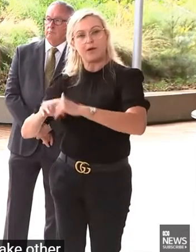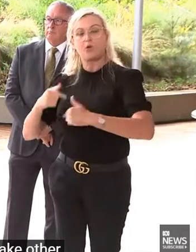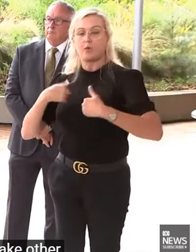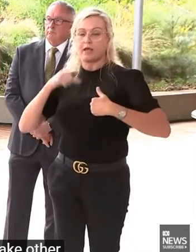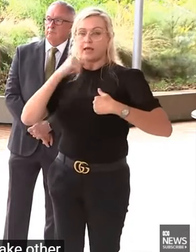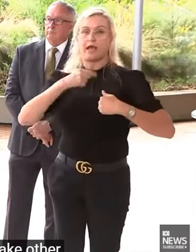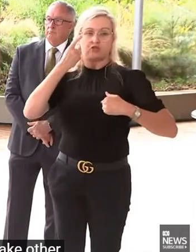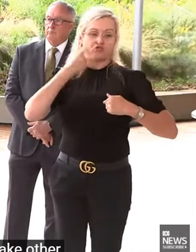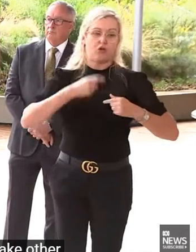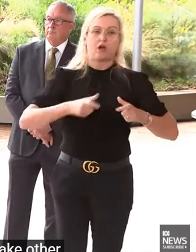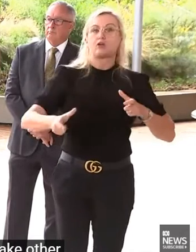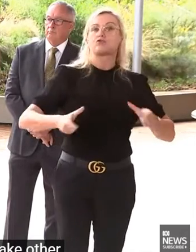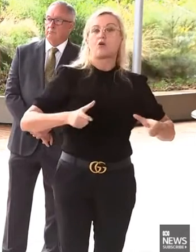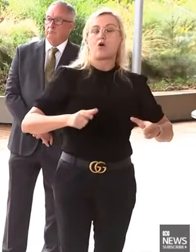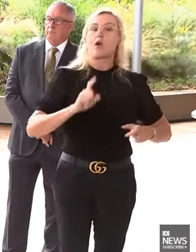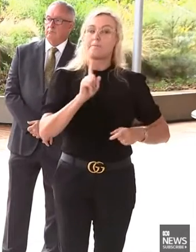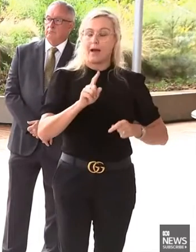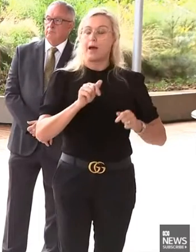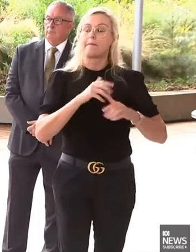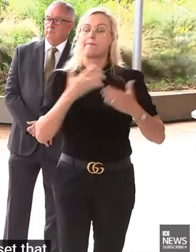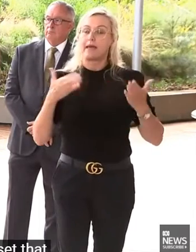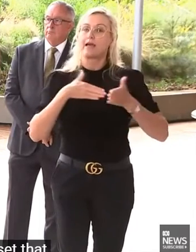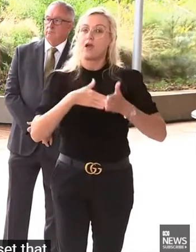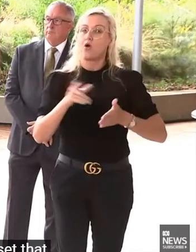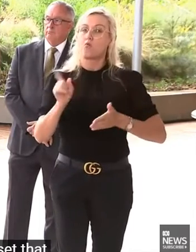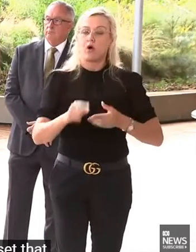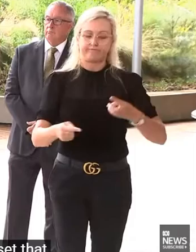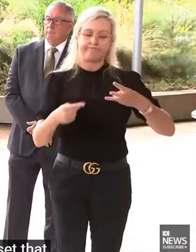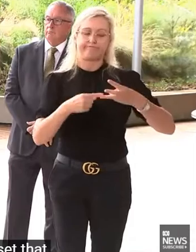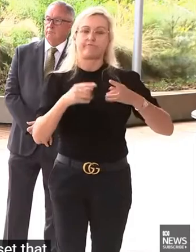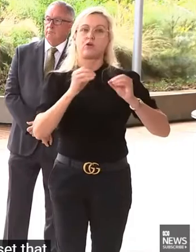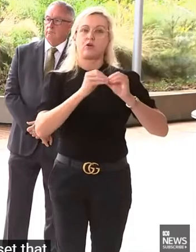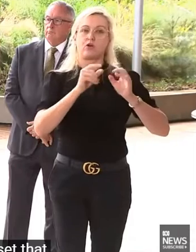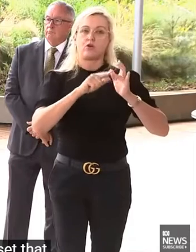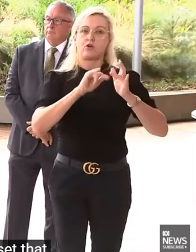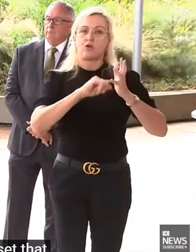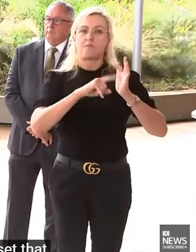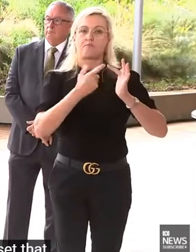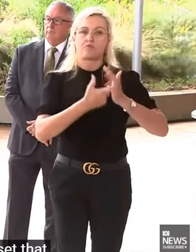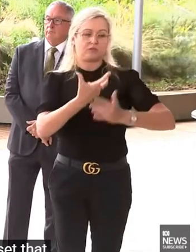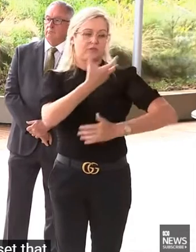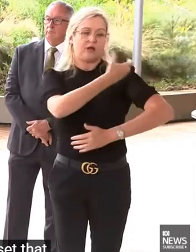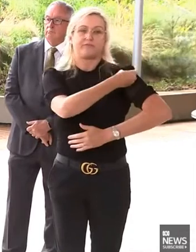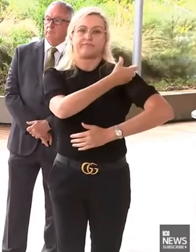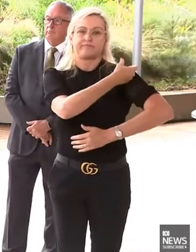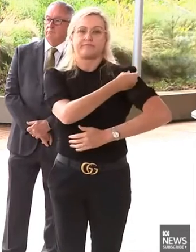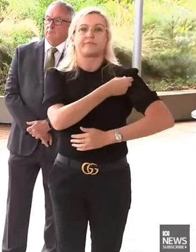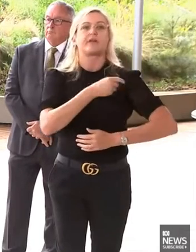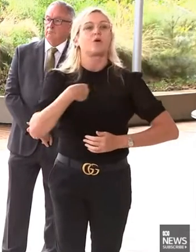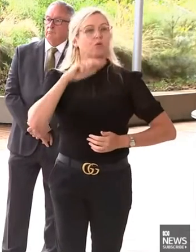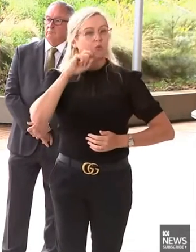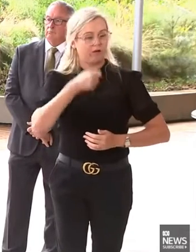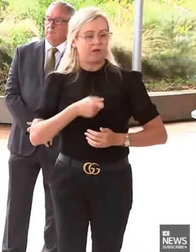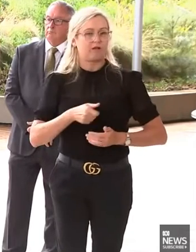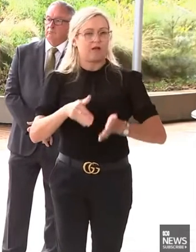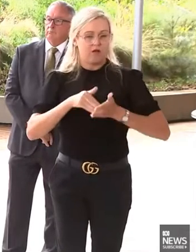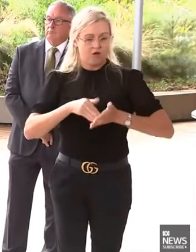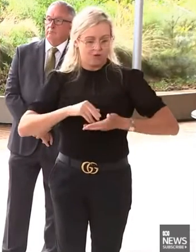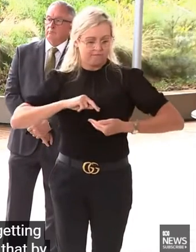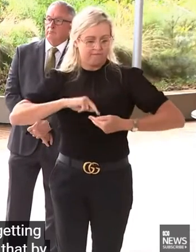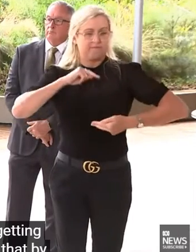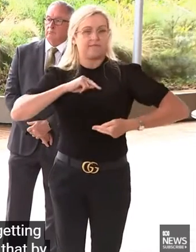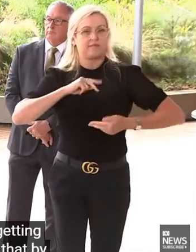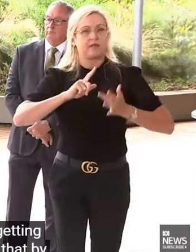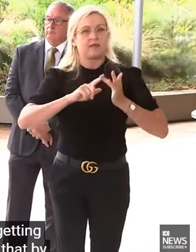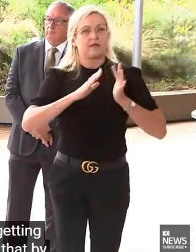But one of the keys is getting boosted. We believe that by getting boosted, lifting that immunity, will provide protection,